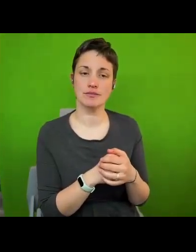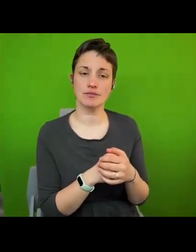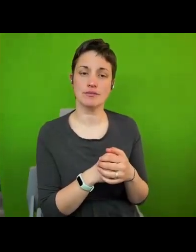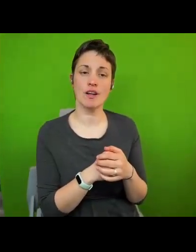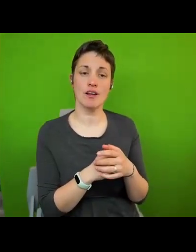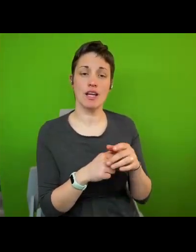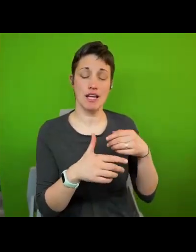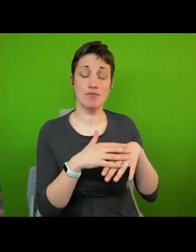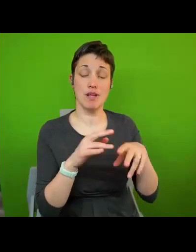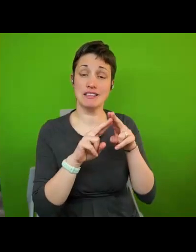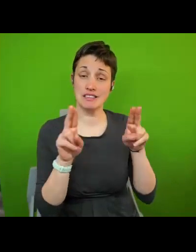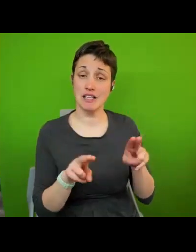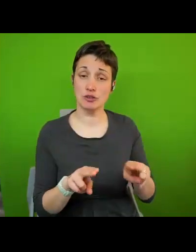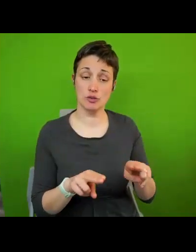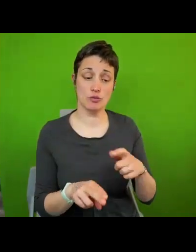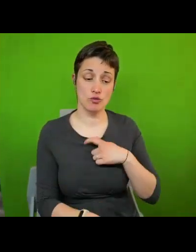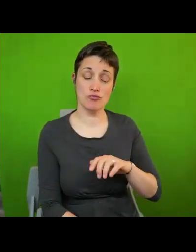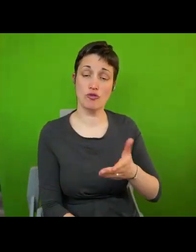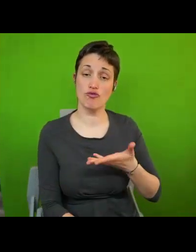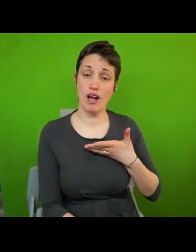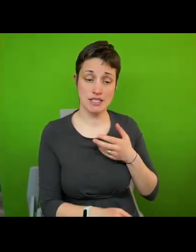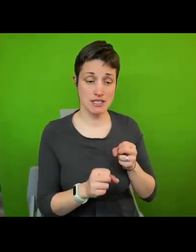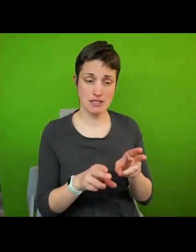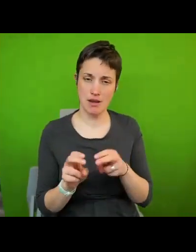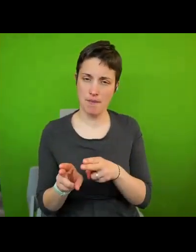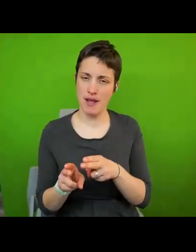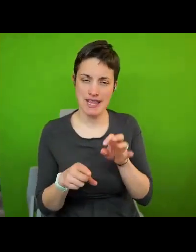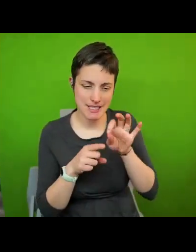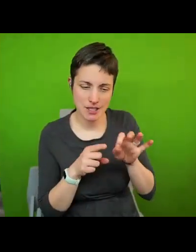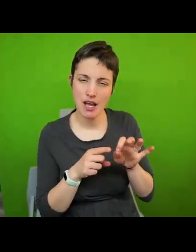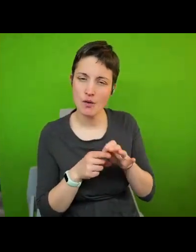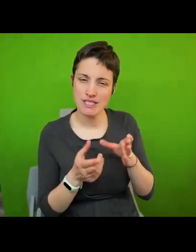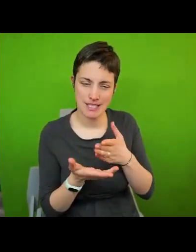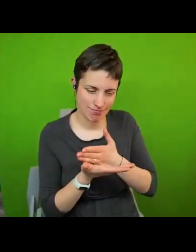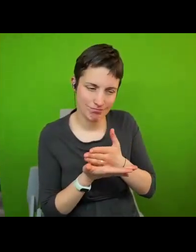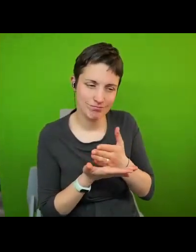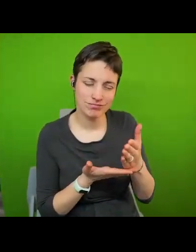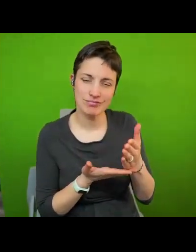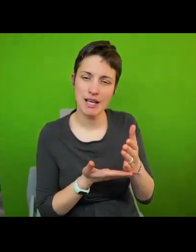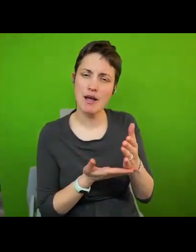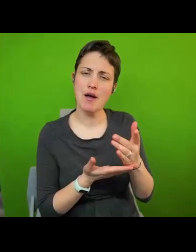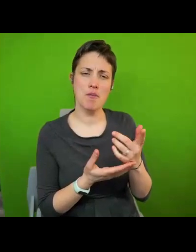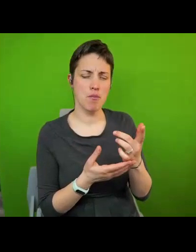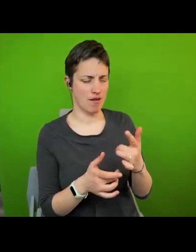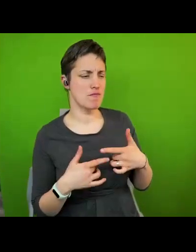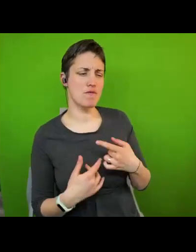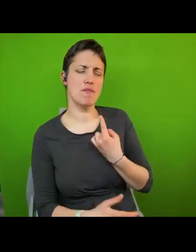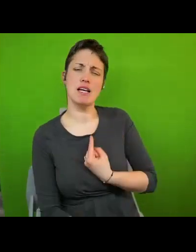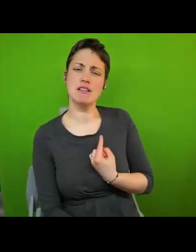human rights system needs yet to be carved out in detail but it seems to me that human rights have become increasingly drivers